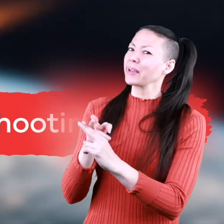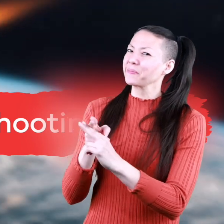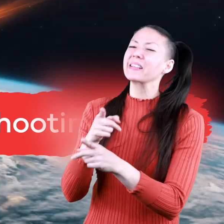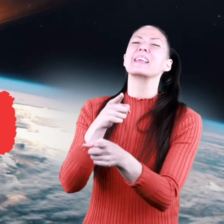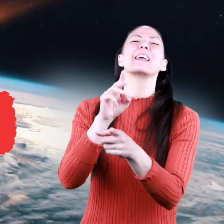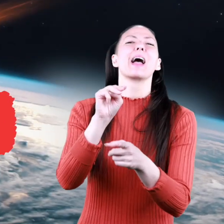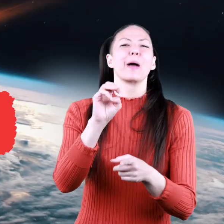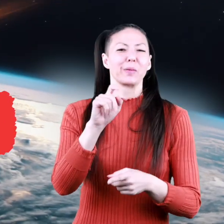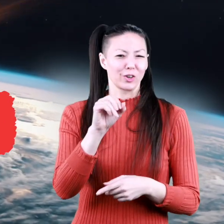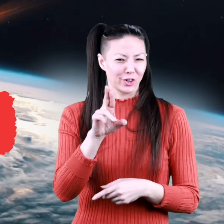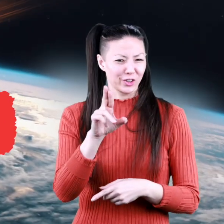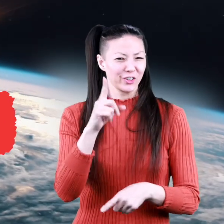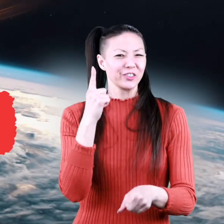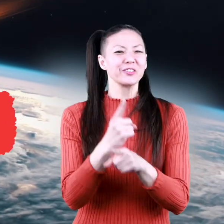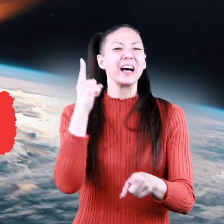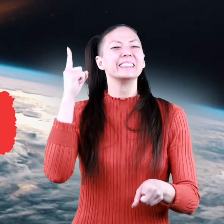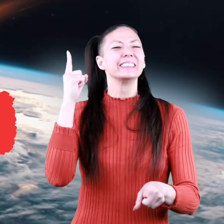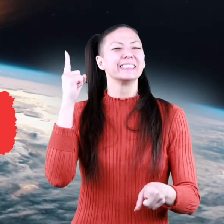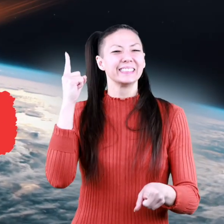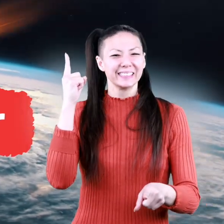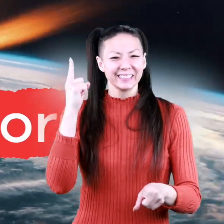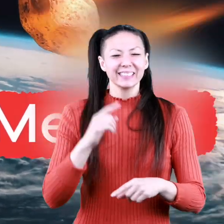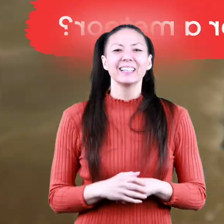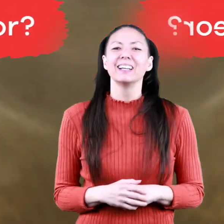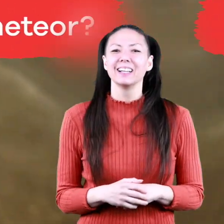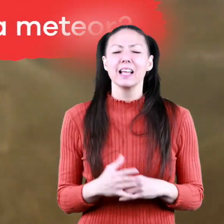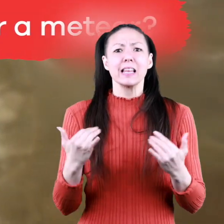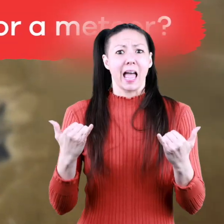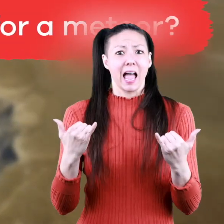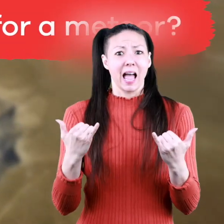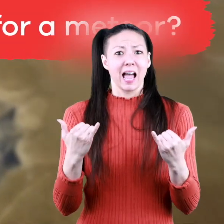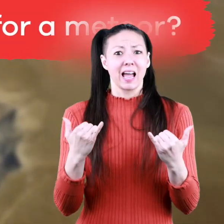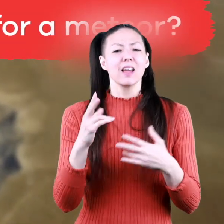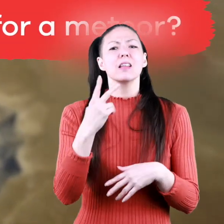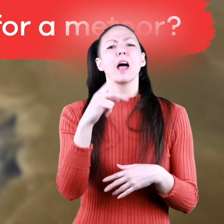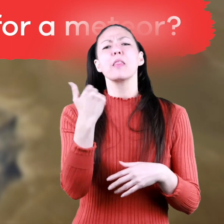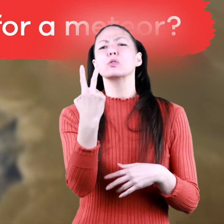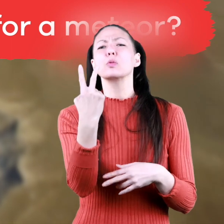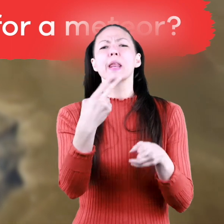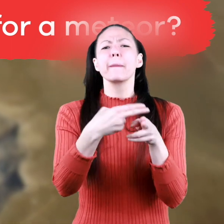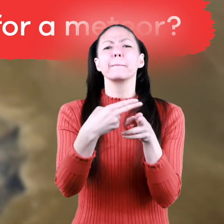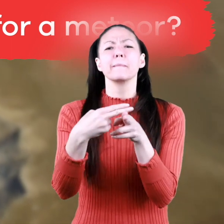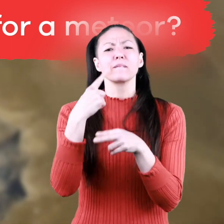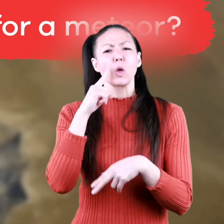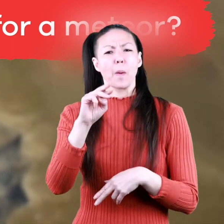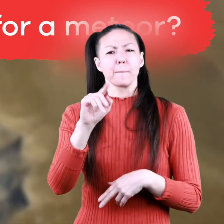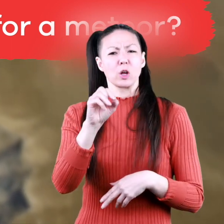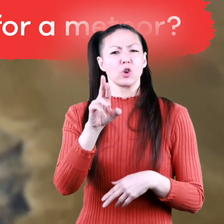A meteor. You got it! What are the two other names for a meteor?